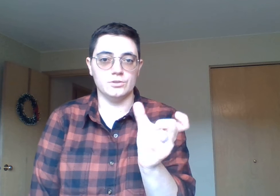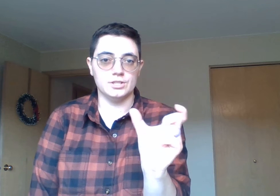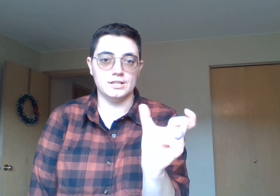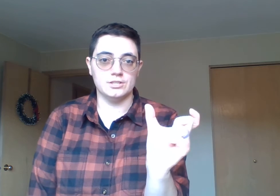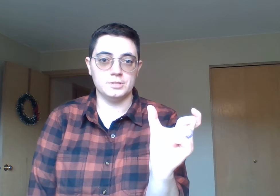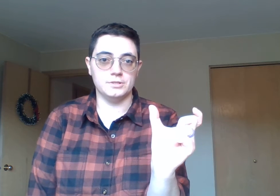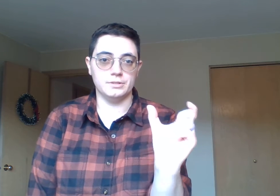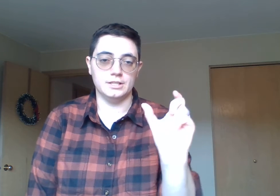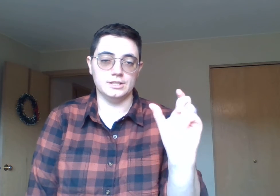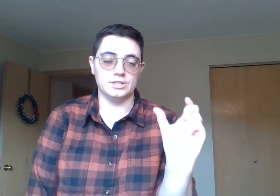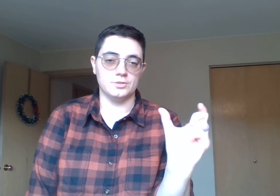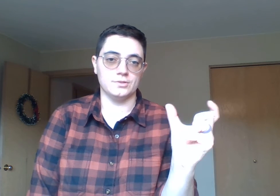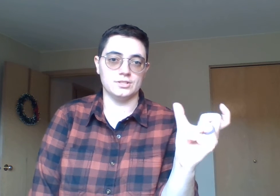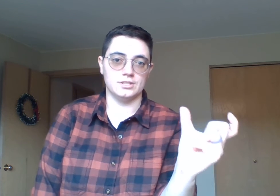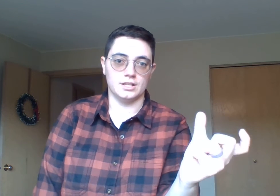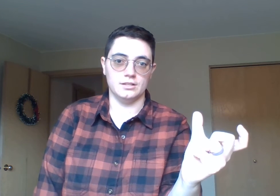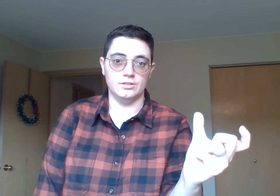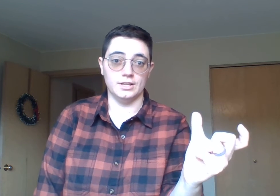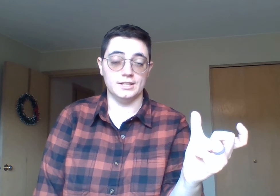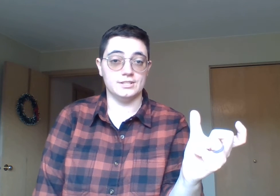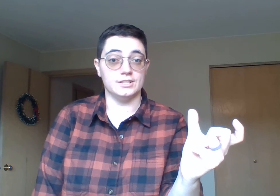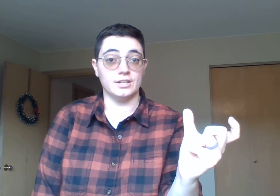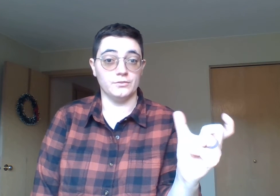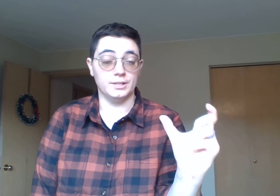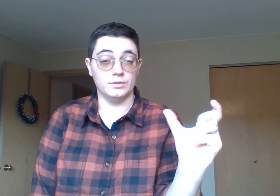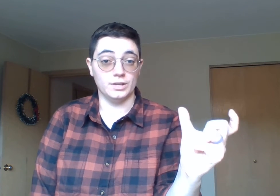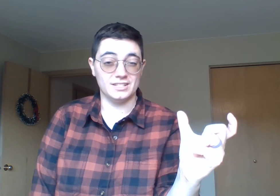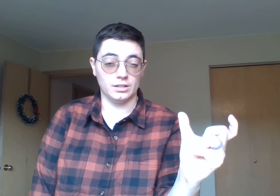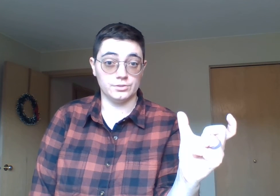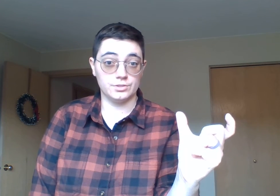negotiations between Indigenous persons and the United States government and white settlers.